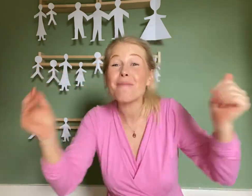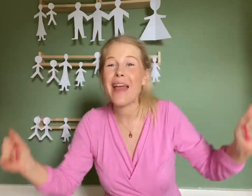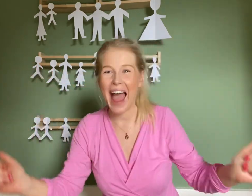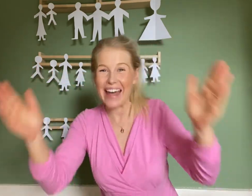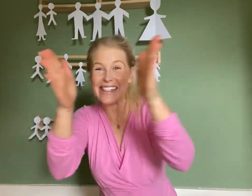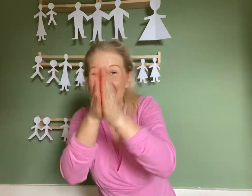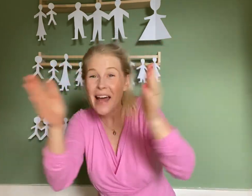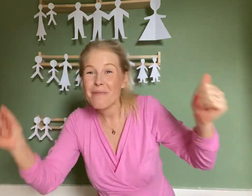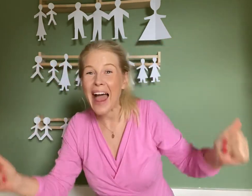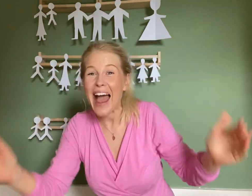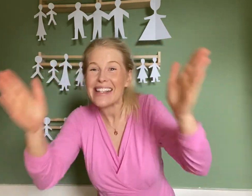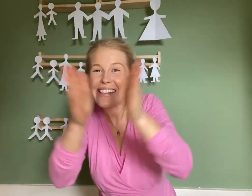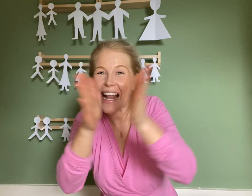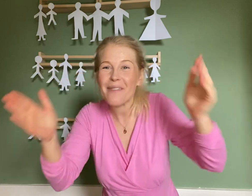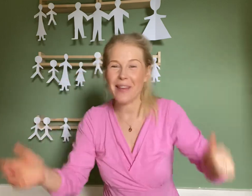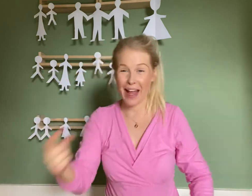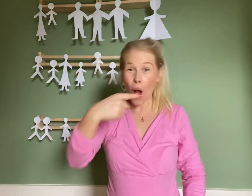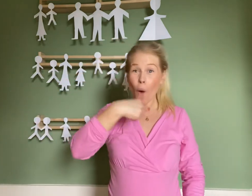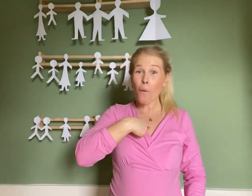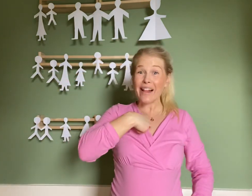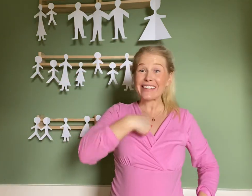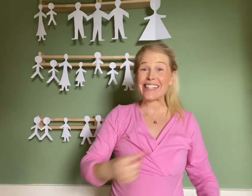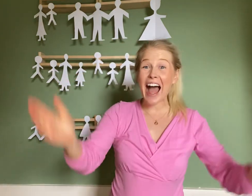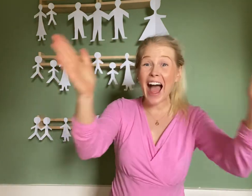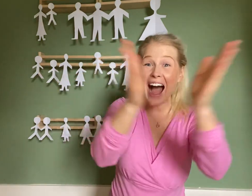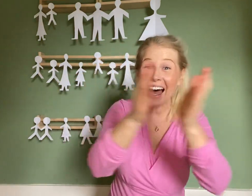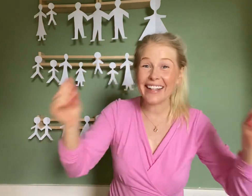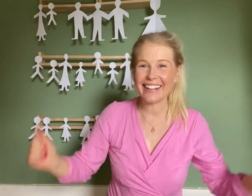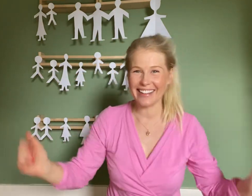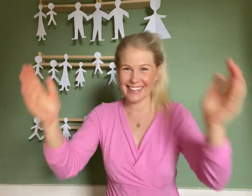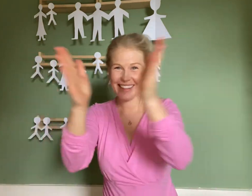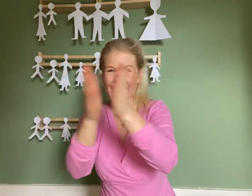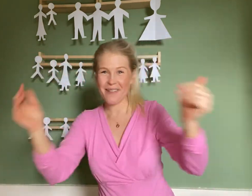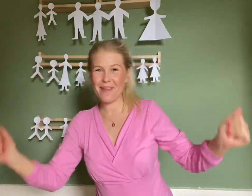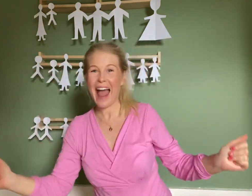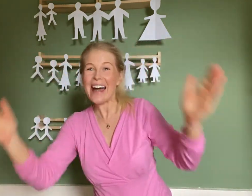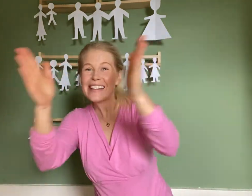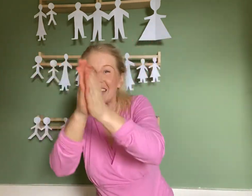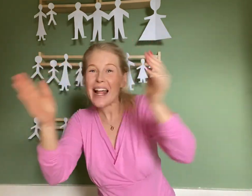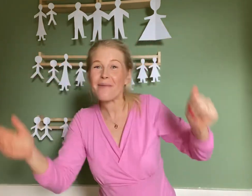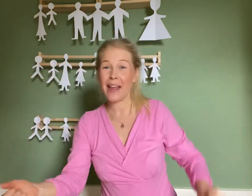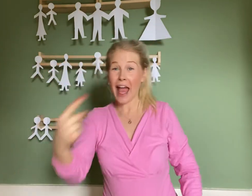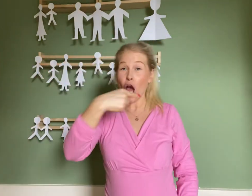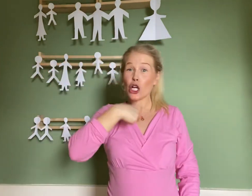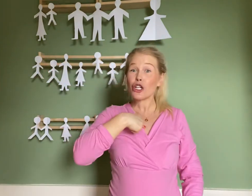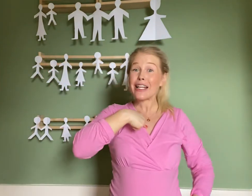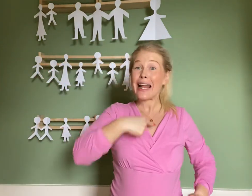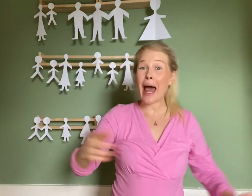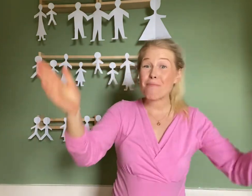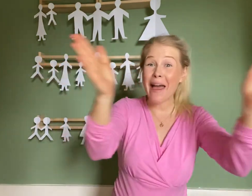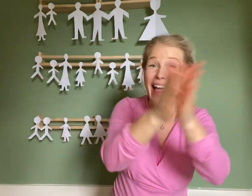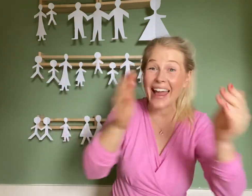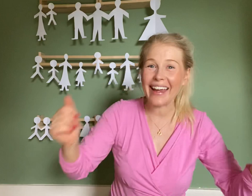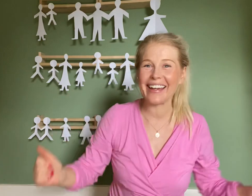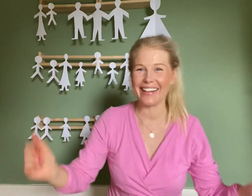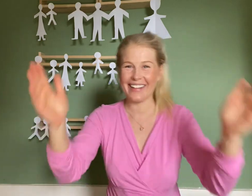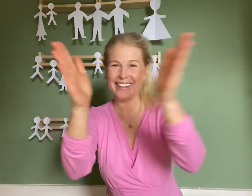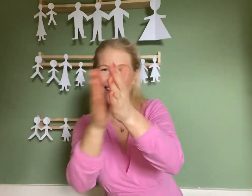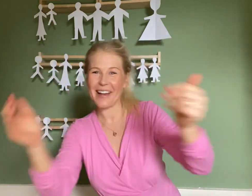your hands, clap your hands, clap your hands like Well done! Clap your hands, clap your hands, like Good clapping! hands, clap